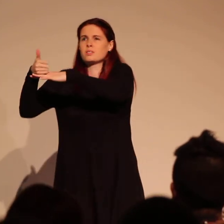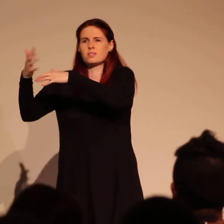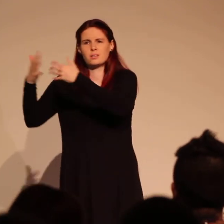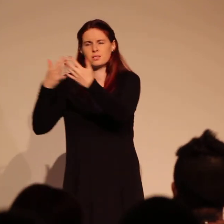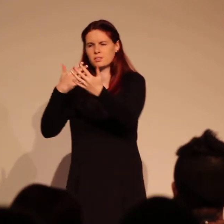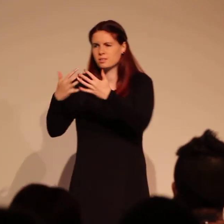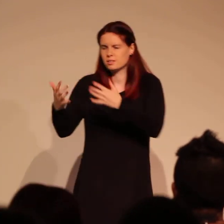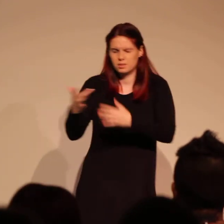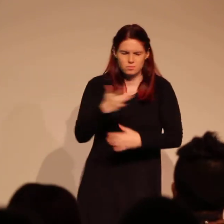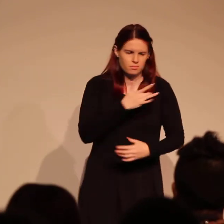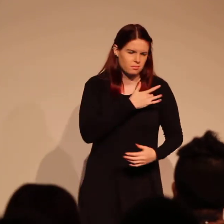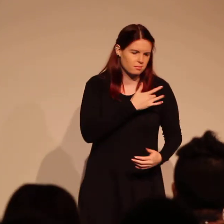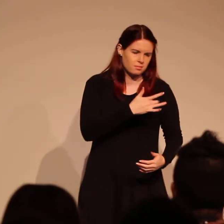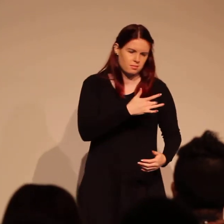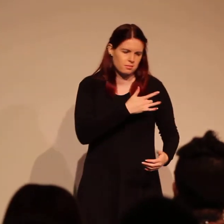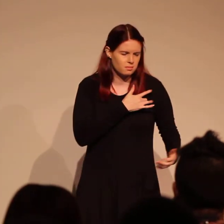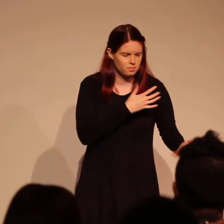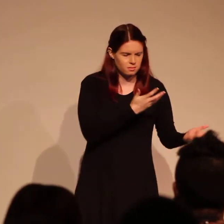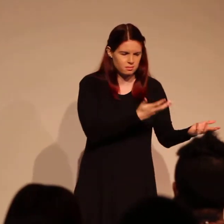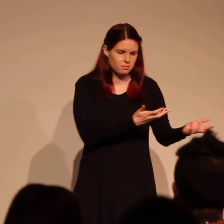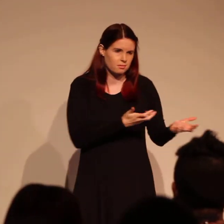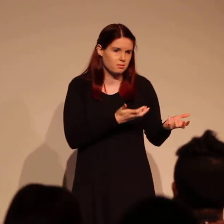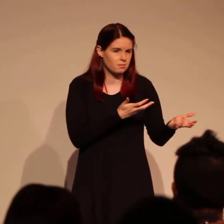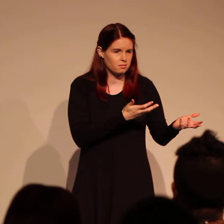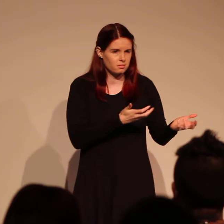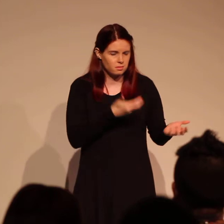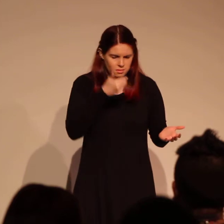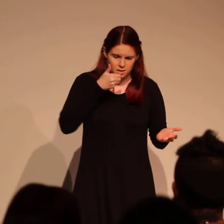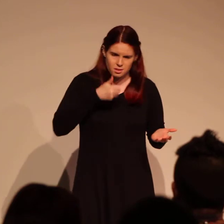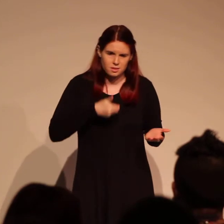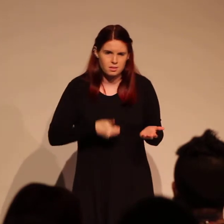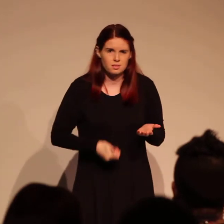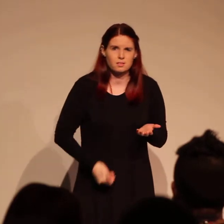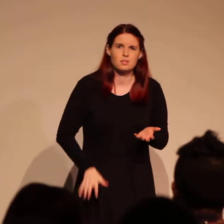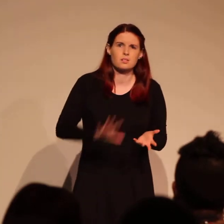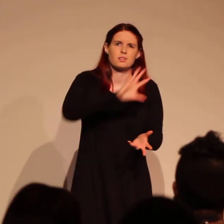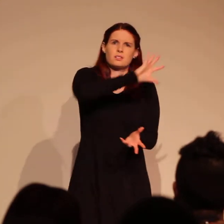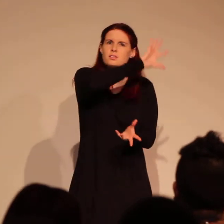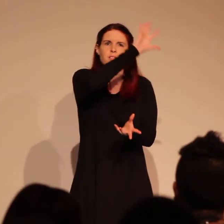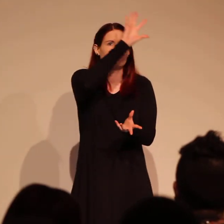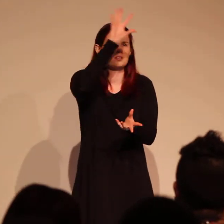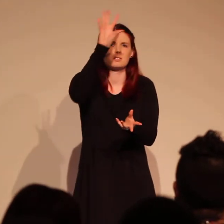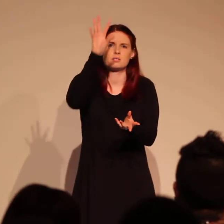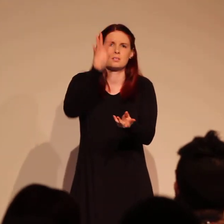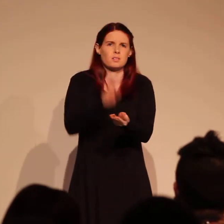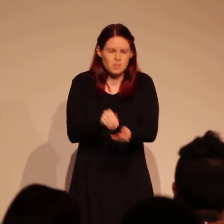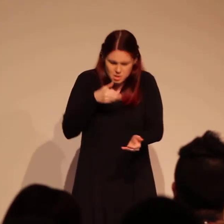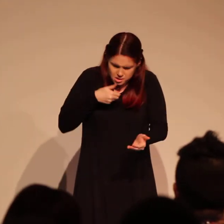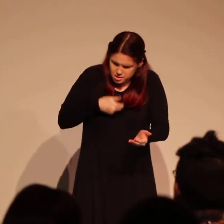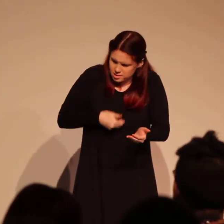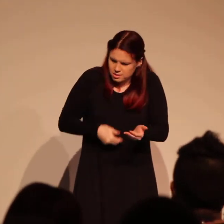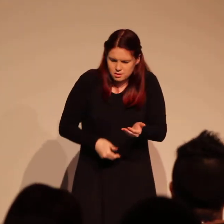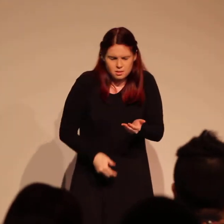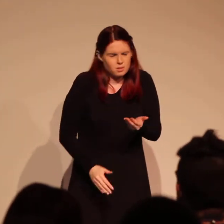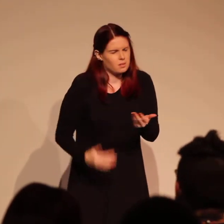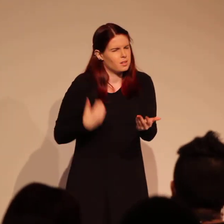we breed, we still are made of greed. This is my kingdom come. This is my